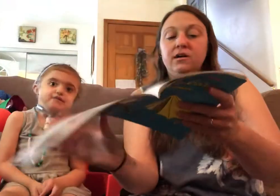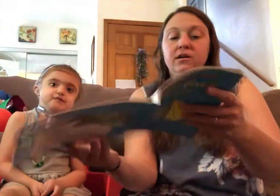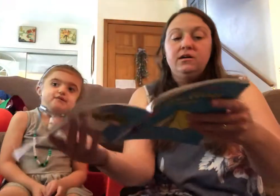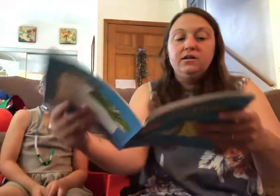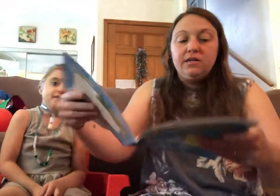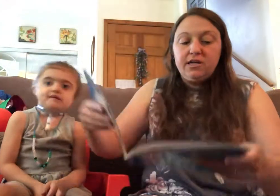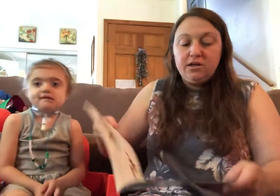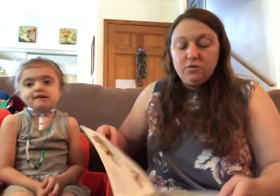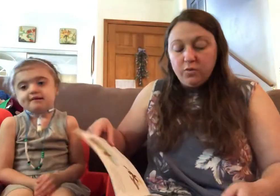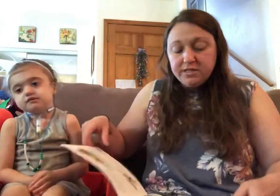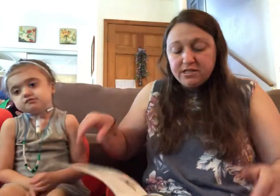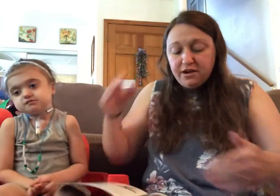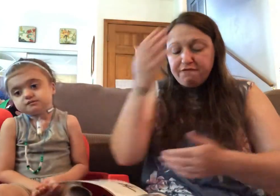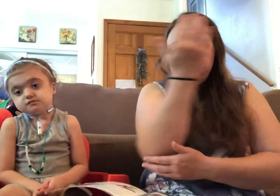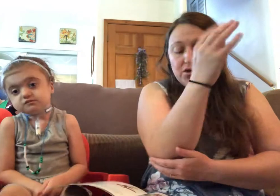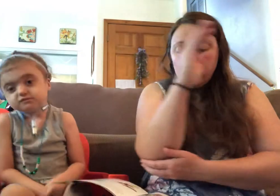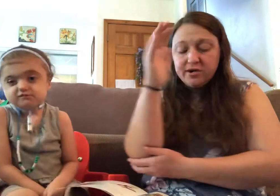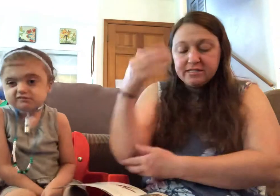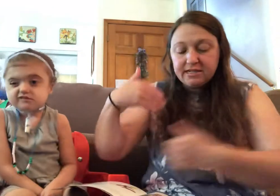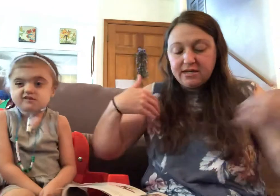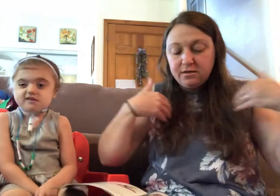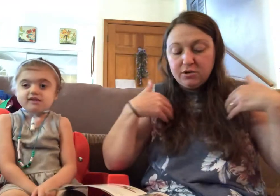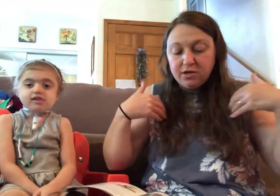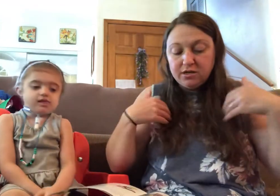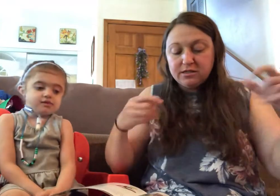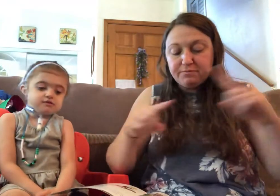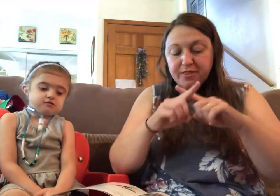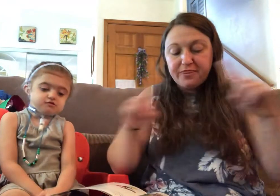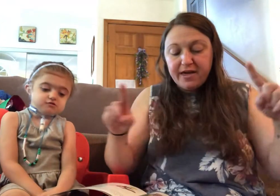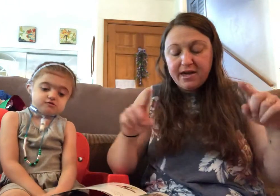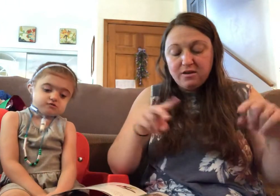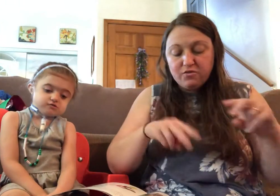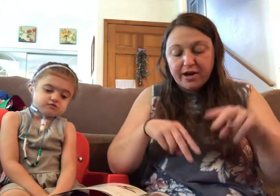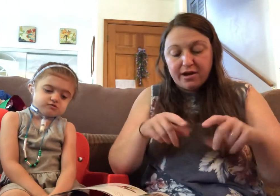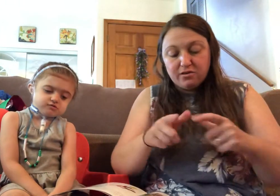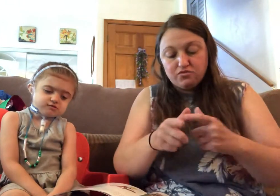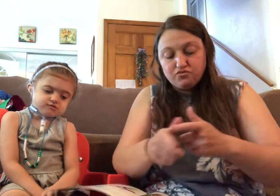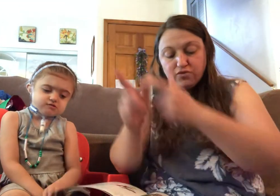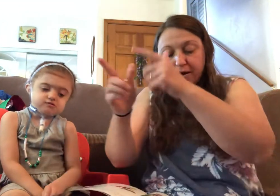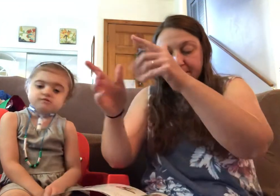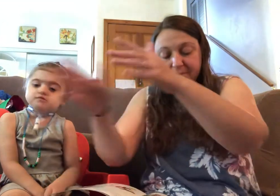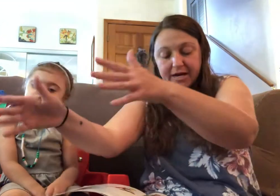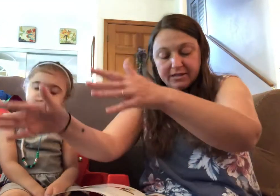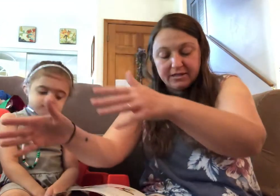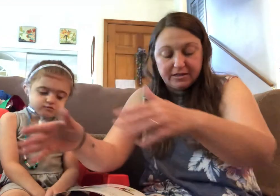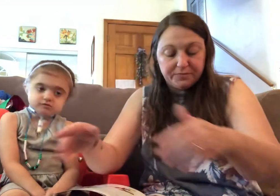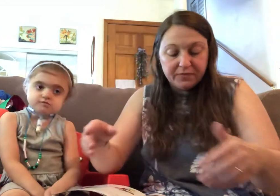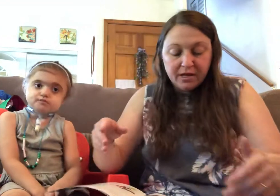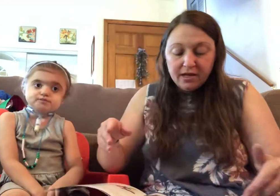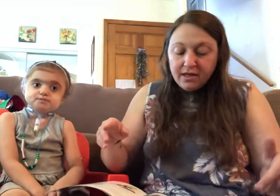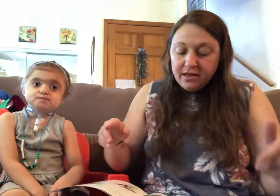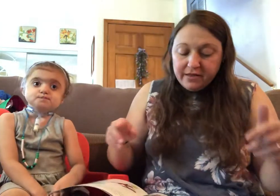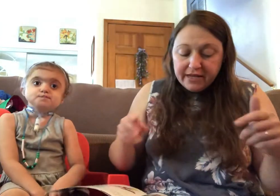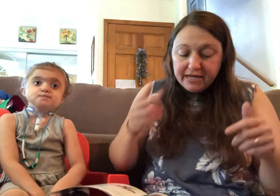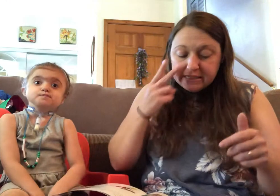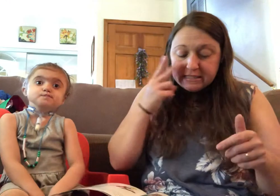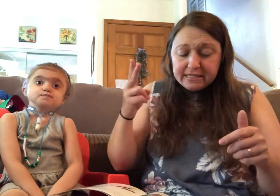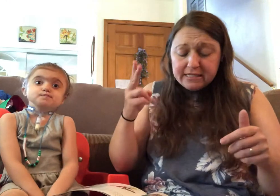It was the forest animals, but they ran right past him. They had seen